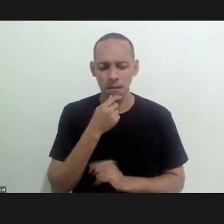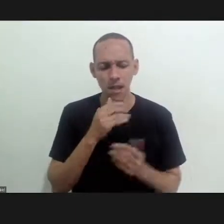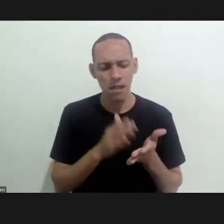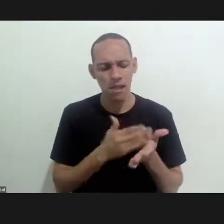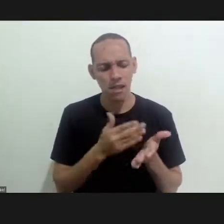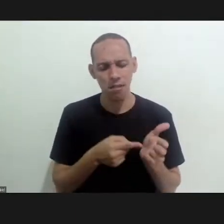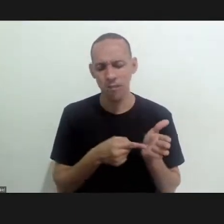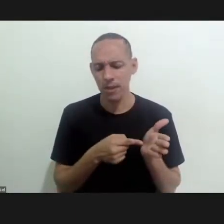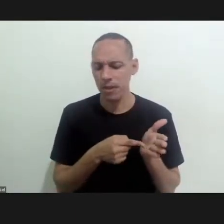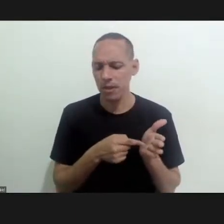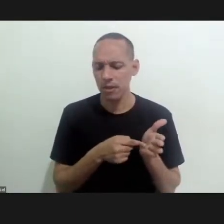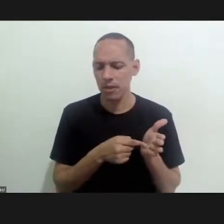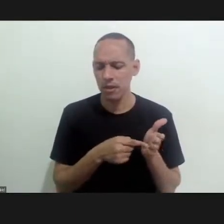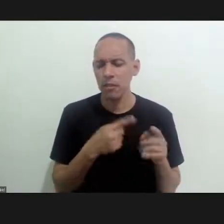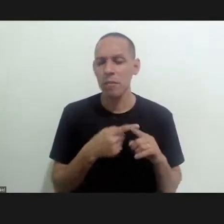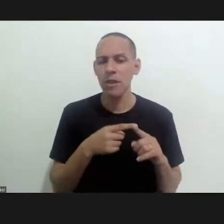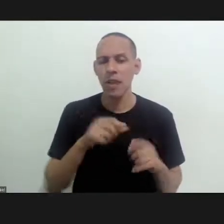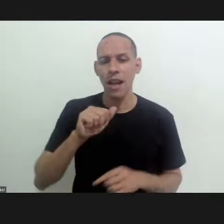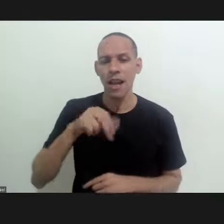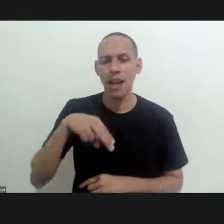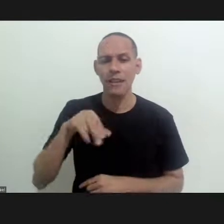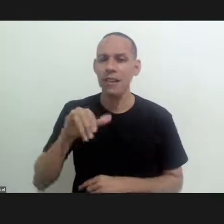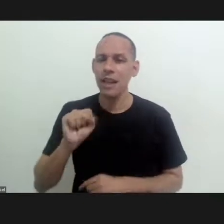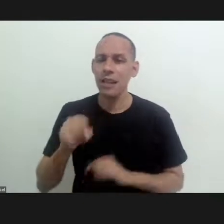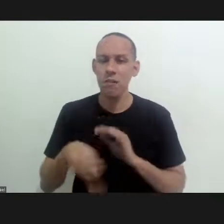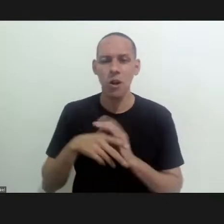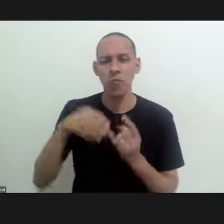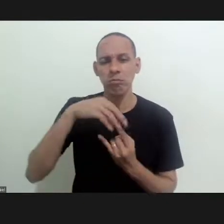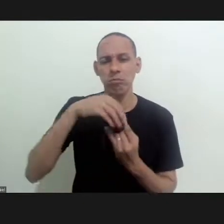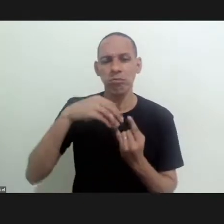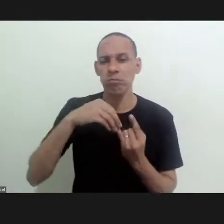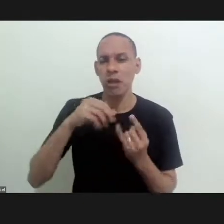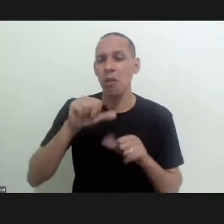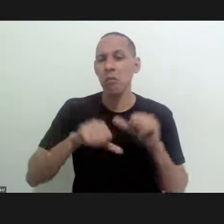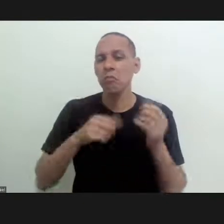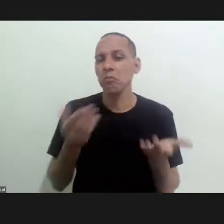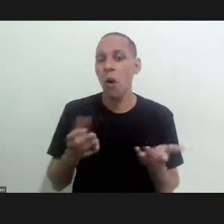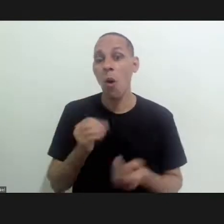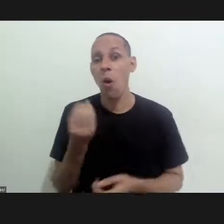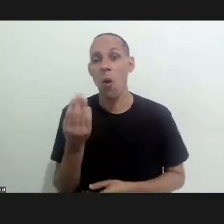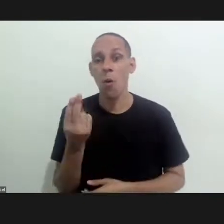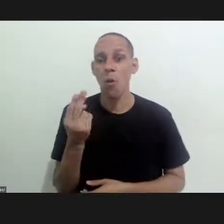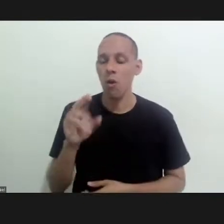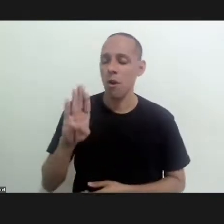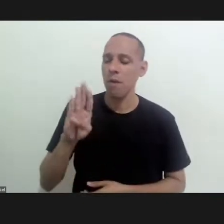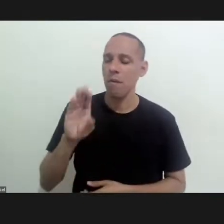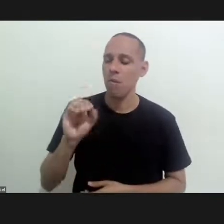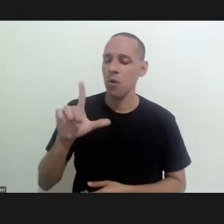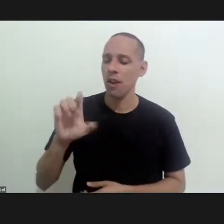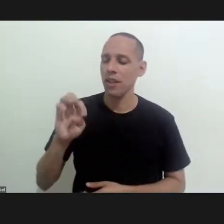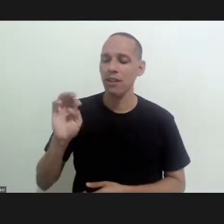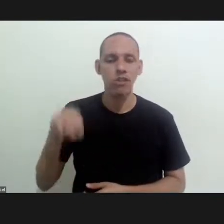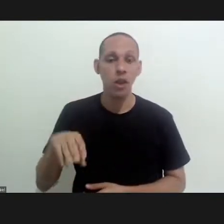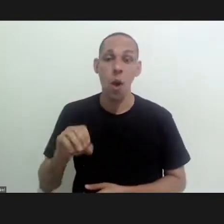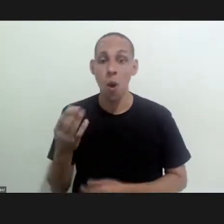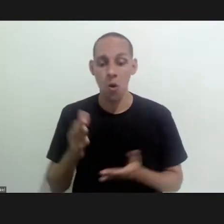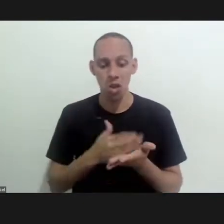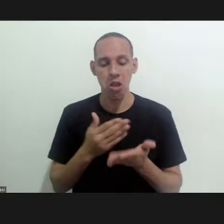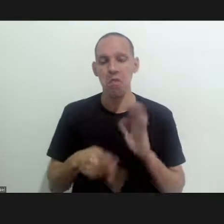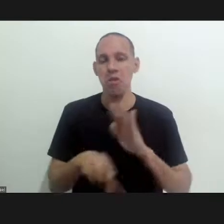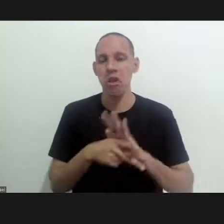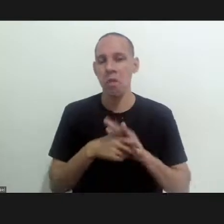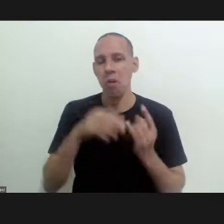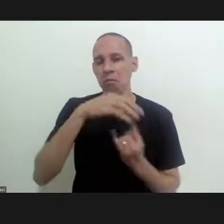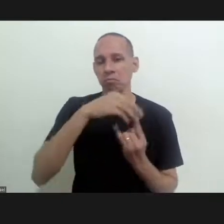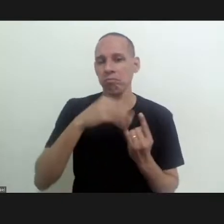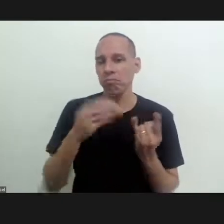that the the journal why wasn't it called the annals of the